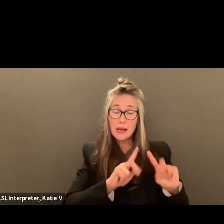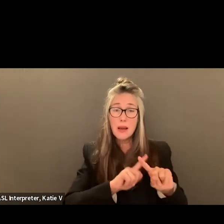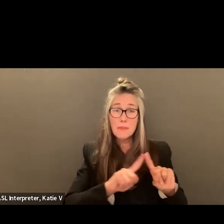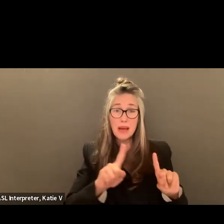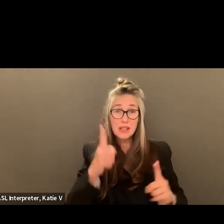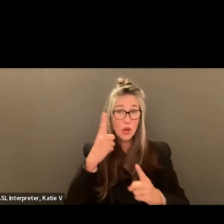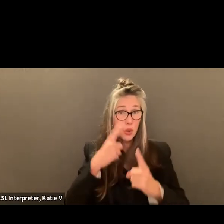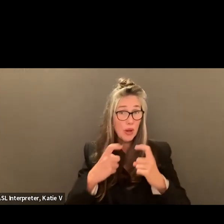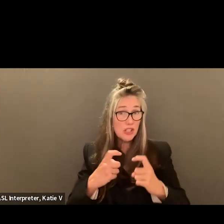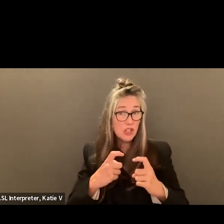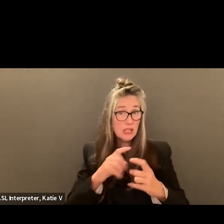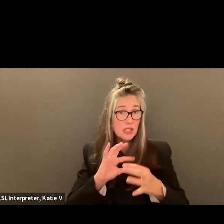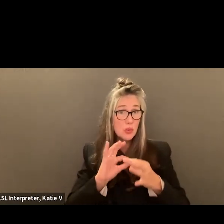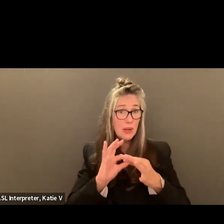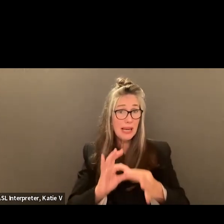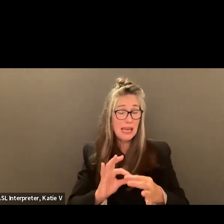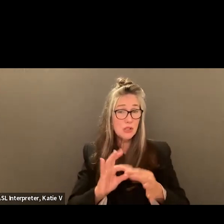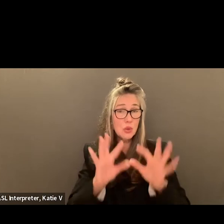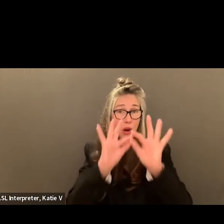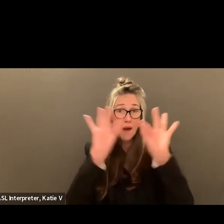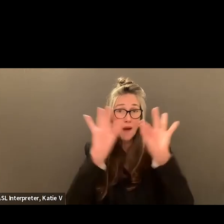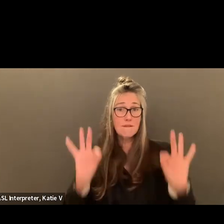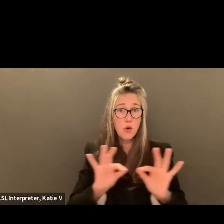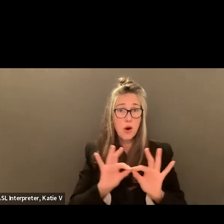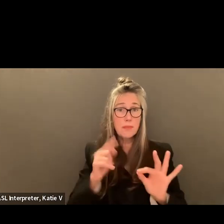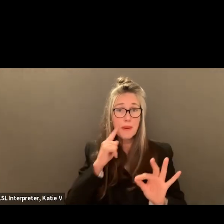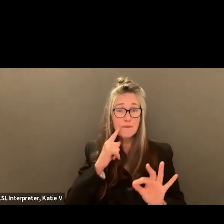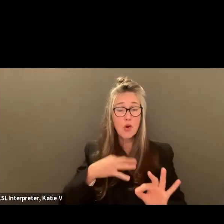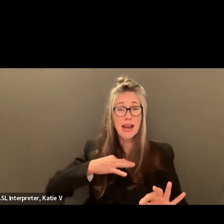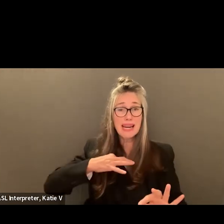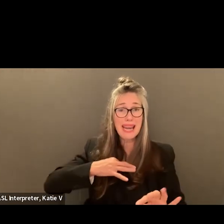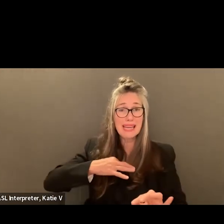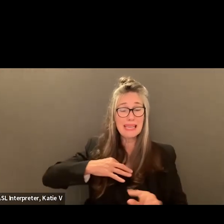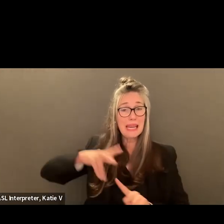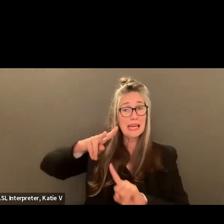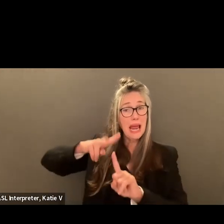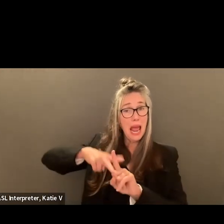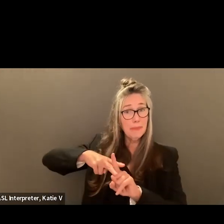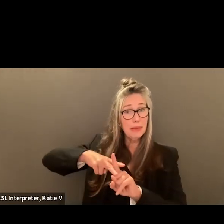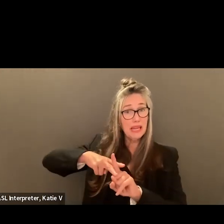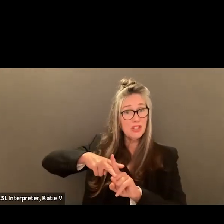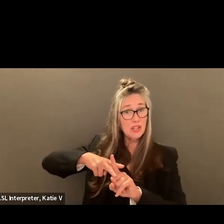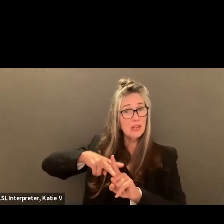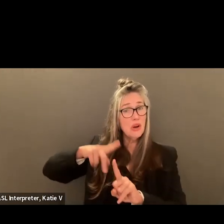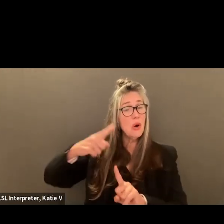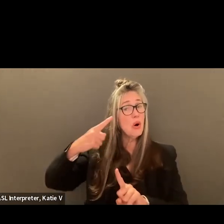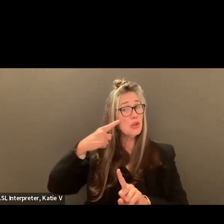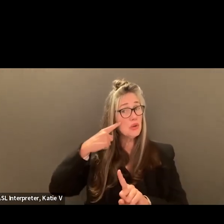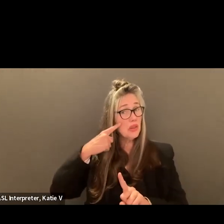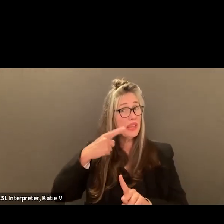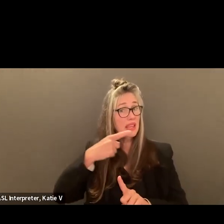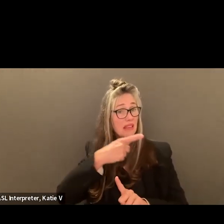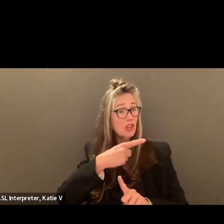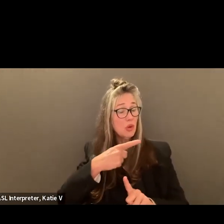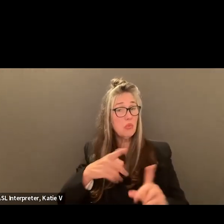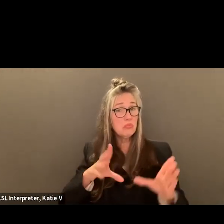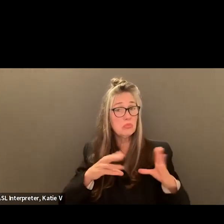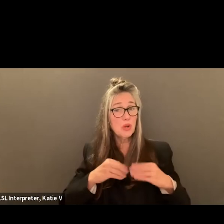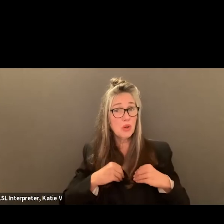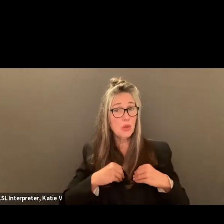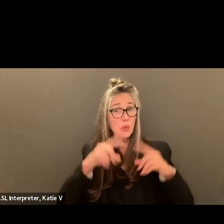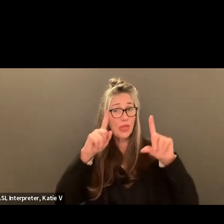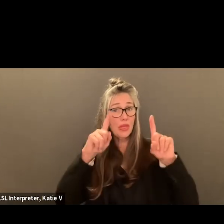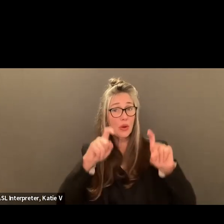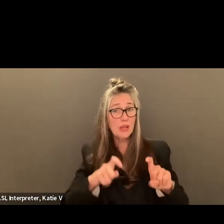candidate application form? Are you good with the questions that we presented? This is an interactive presentation. Ms.